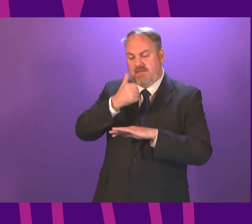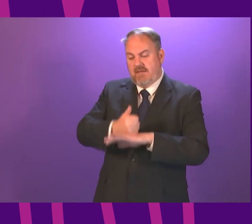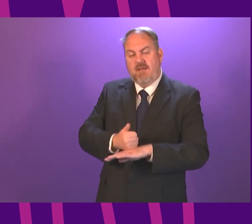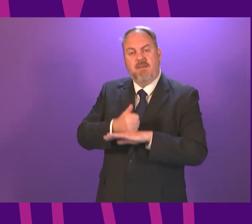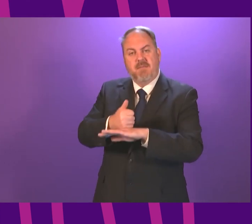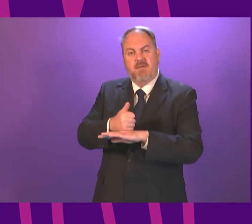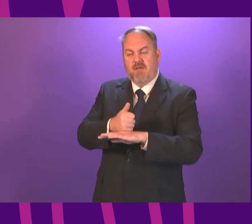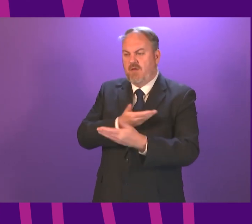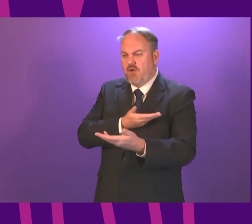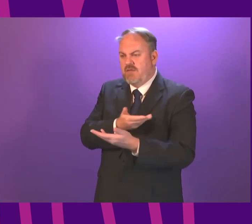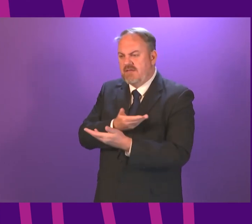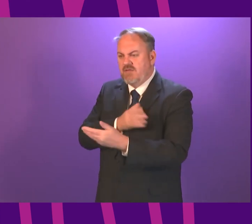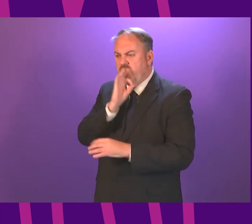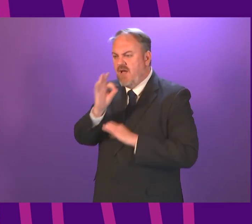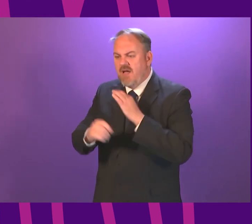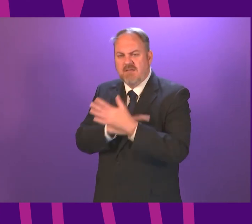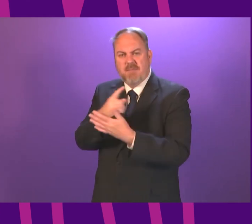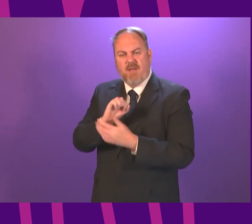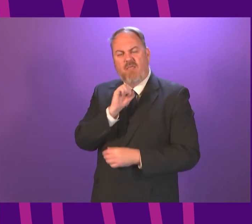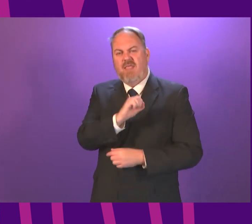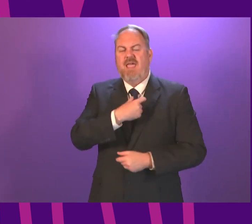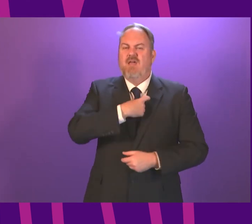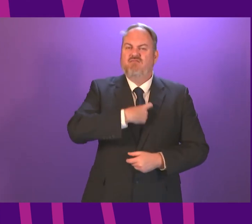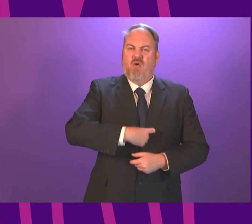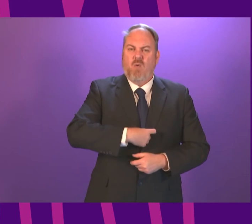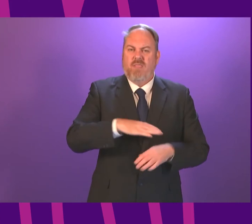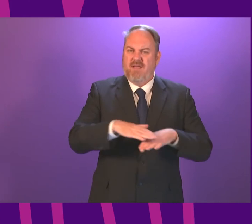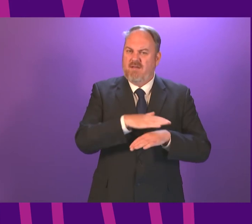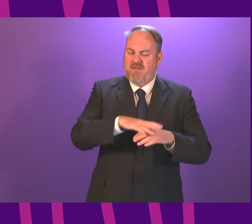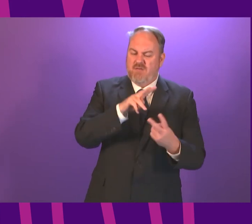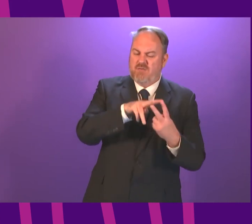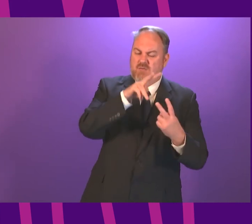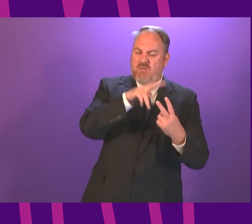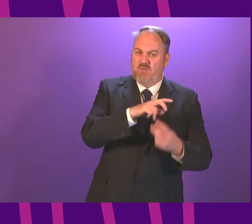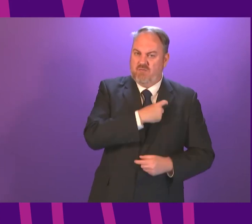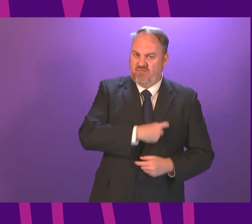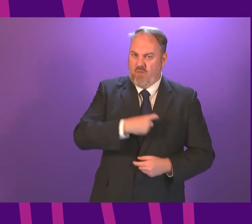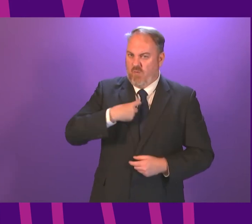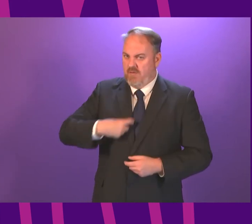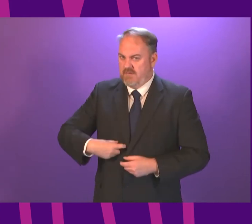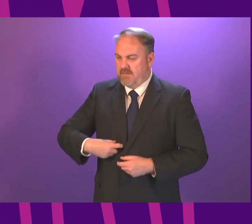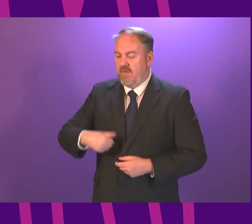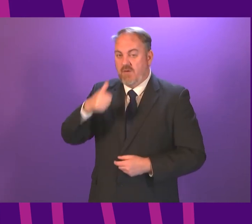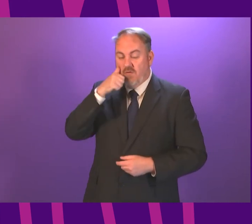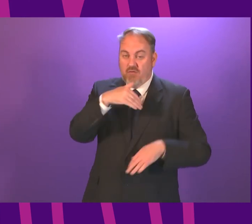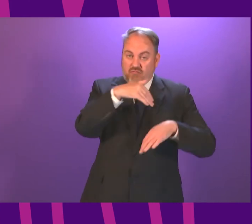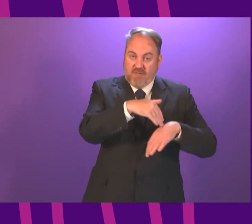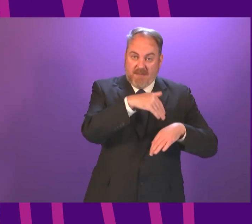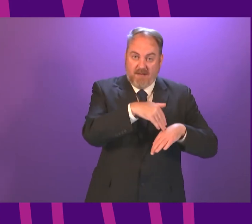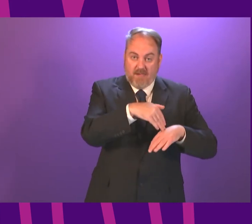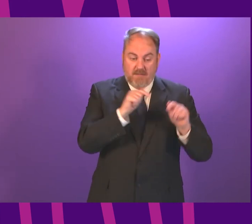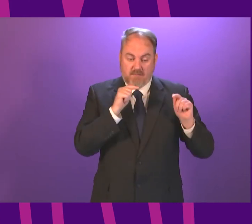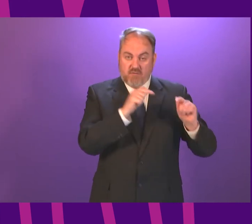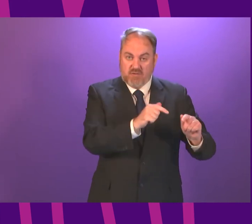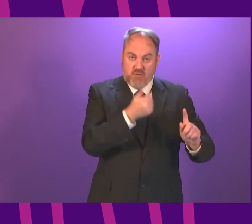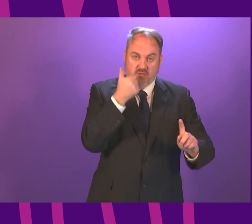dual functions of the law officers and we will do that in due course. It is of course vital that both the systems of criminal prosecution and investigation of